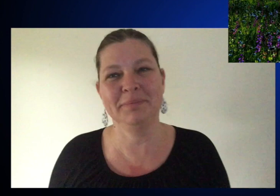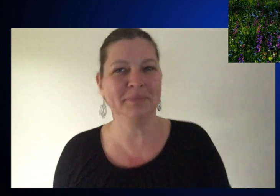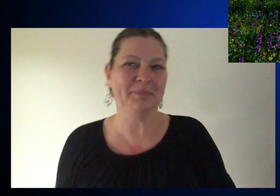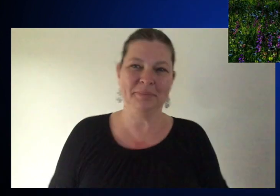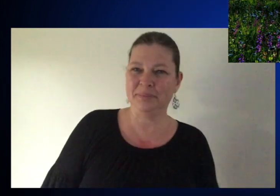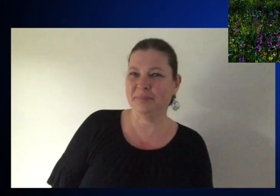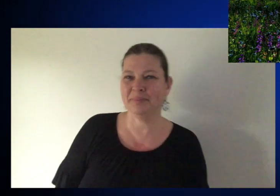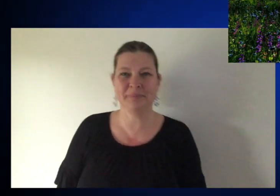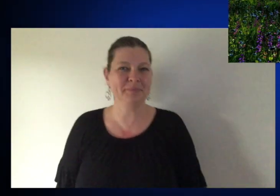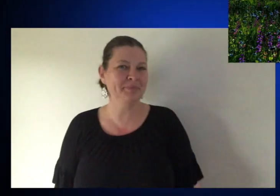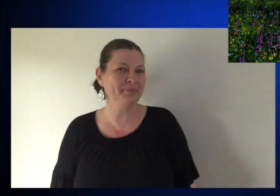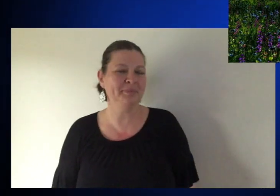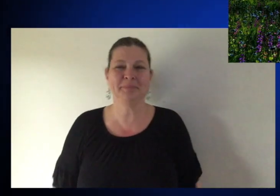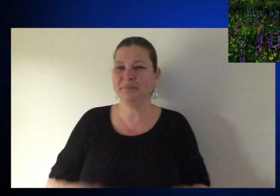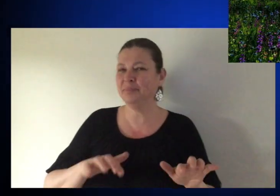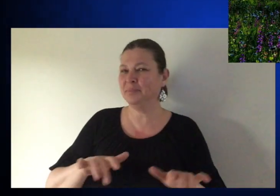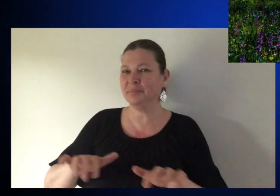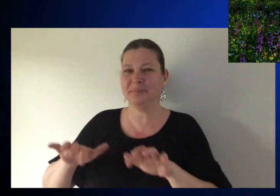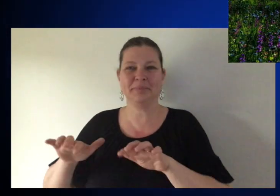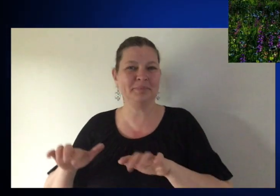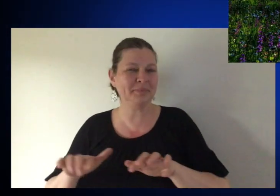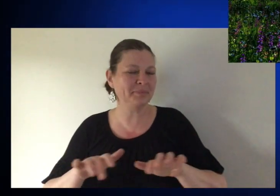I surrender.